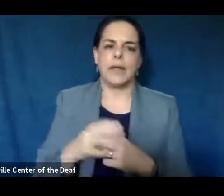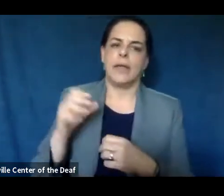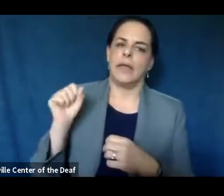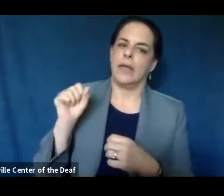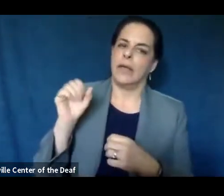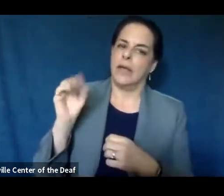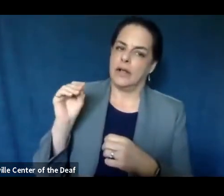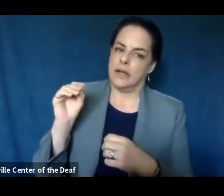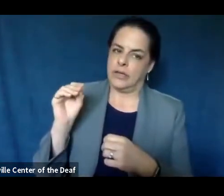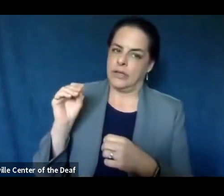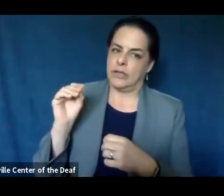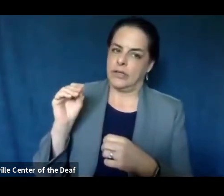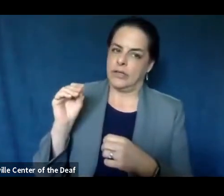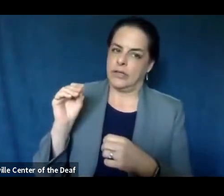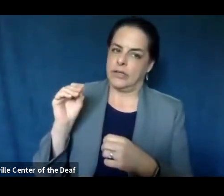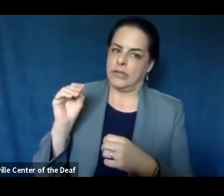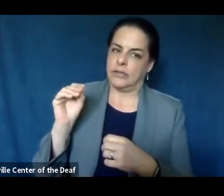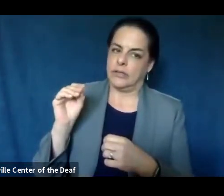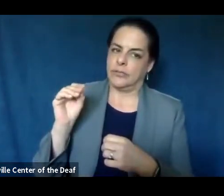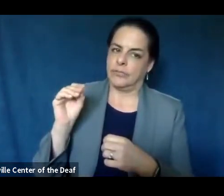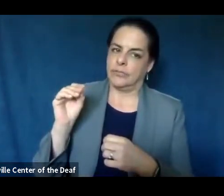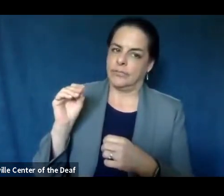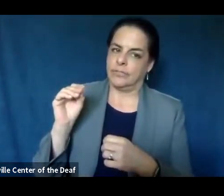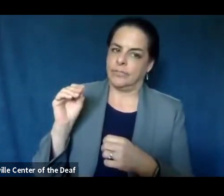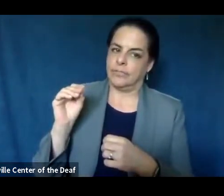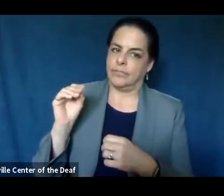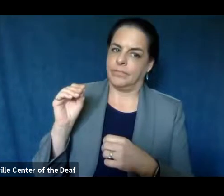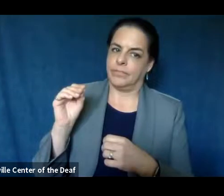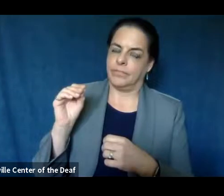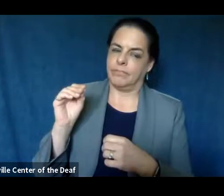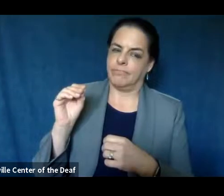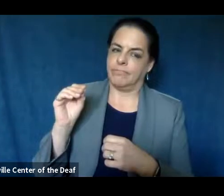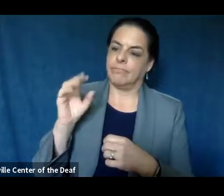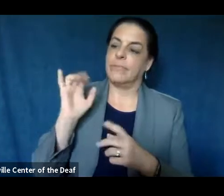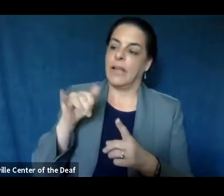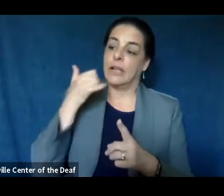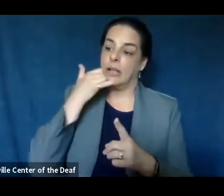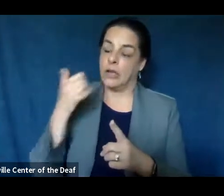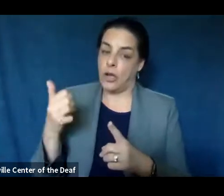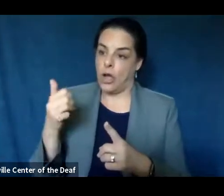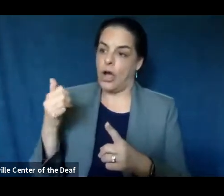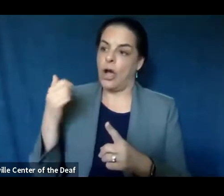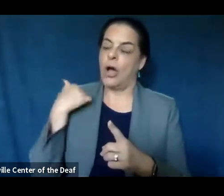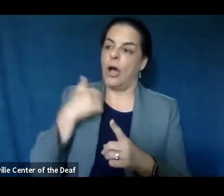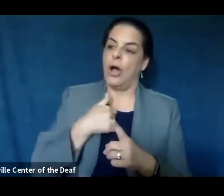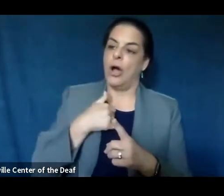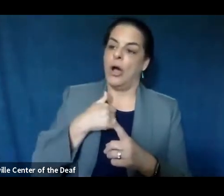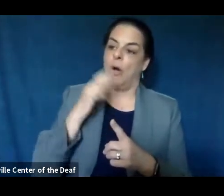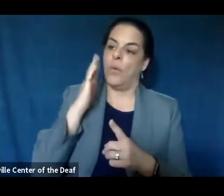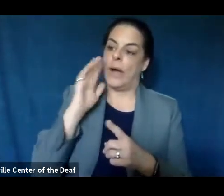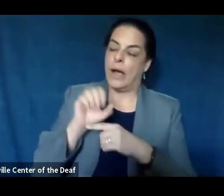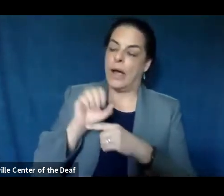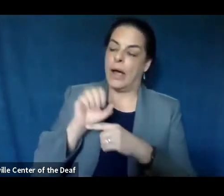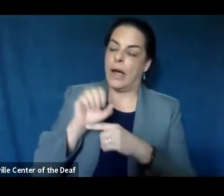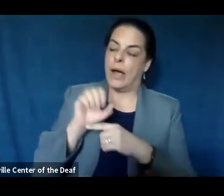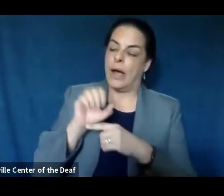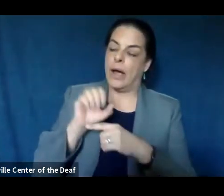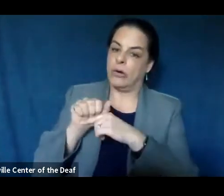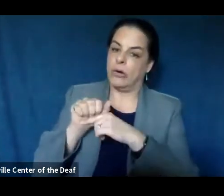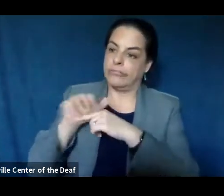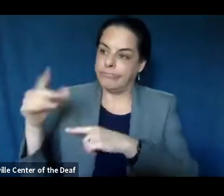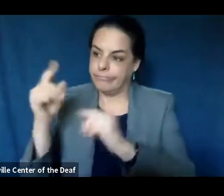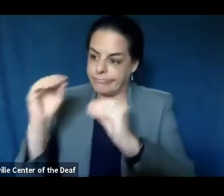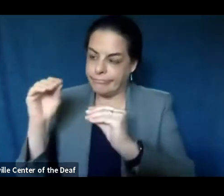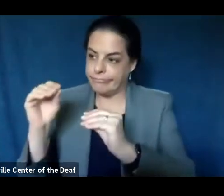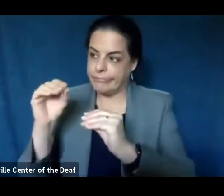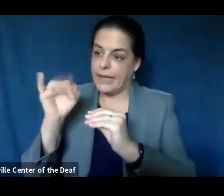um, and if not, it will be sent to, um, subject matter experts for different